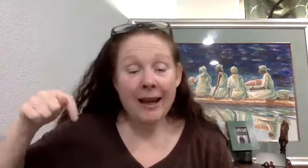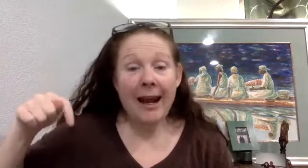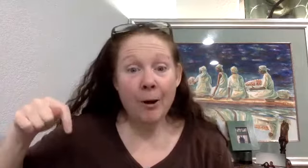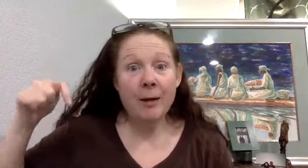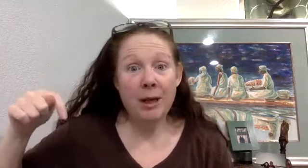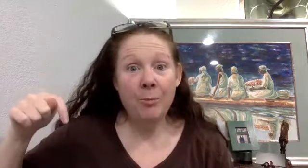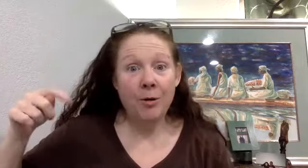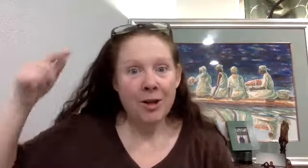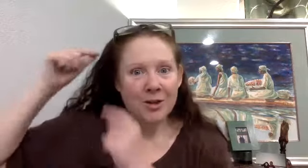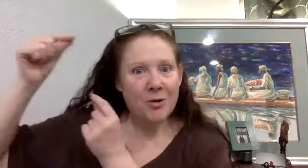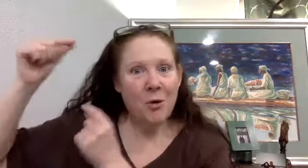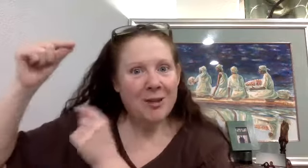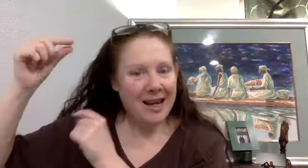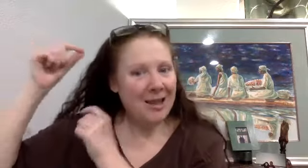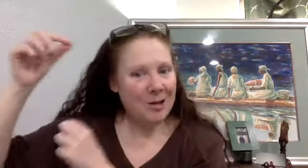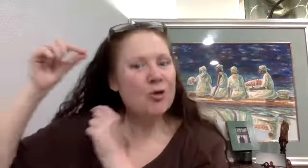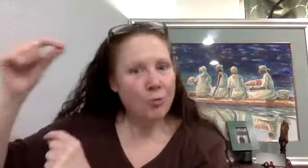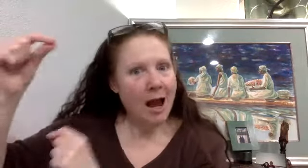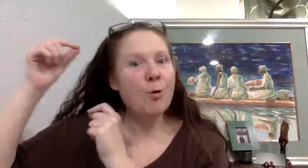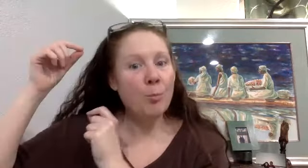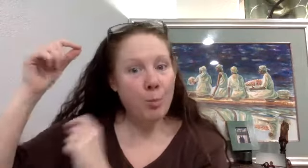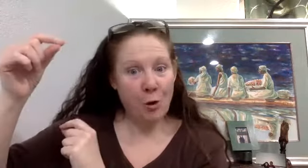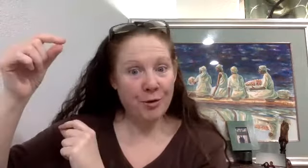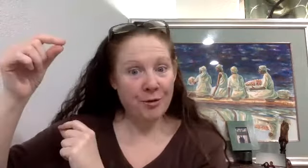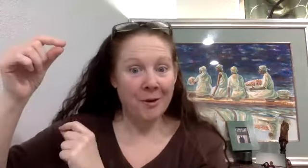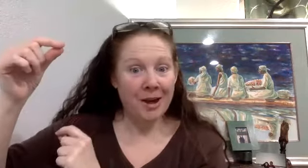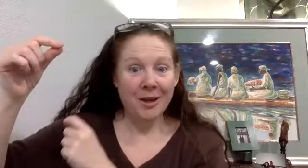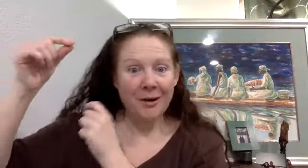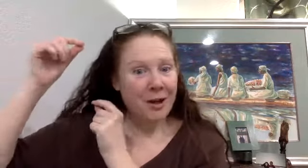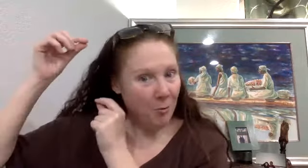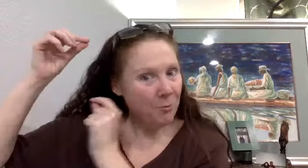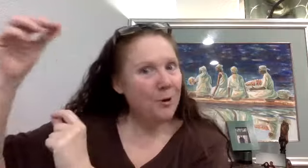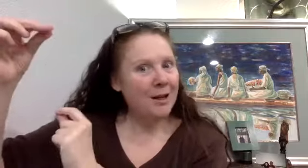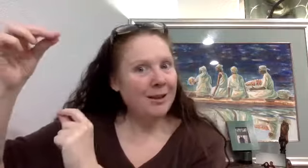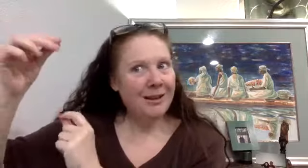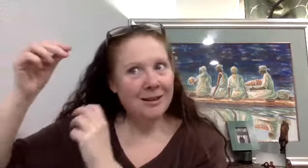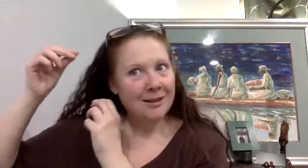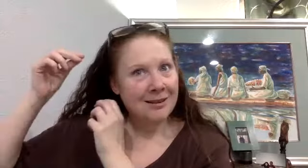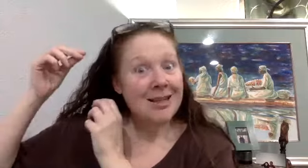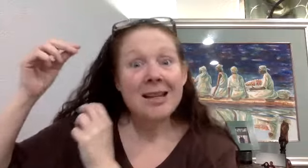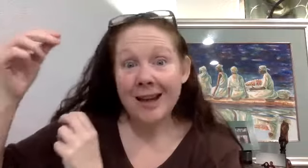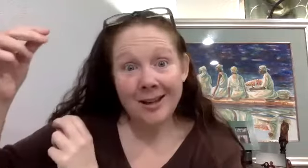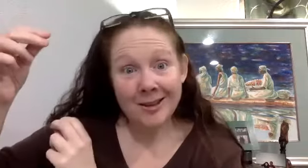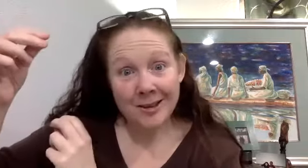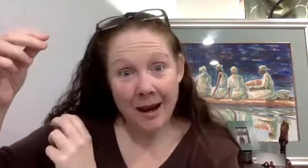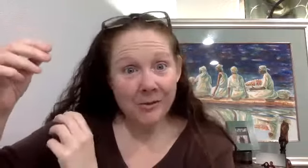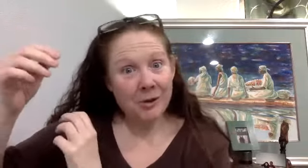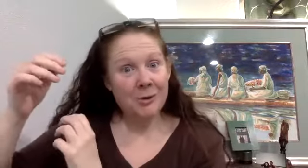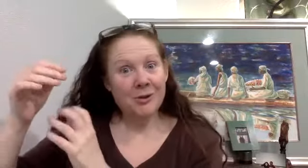caring people. So it's like his tribe are both, they're, they're really talented 10th to use a